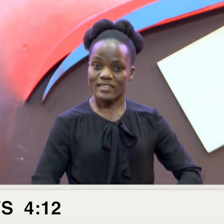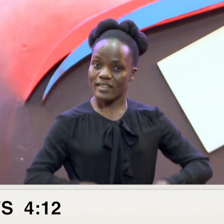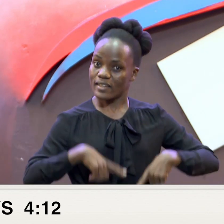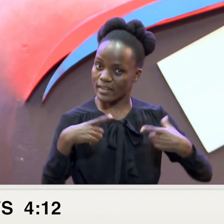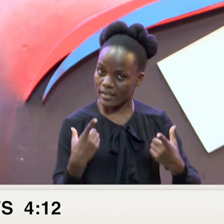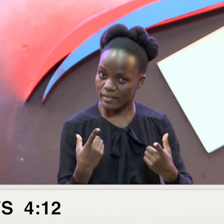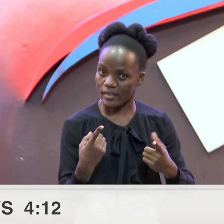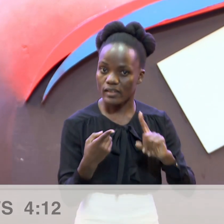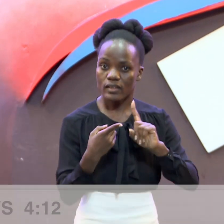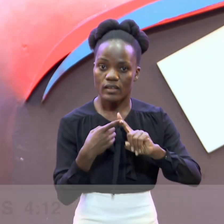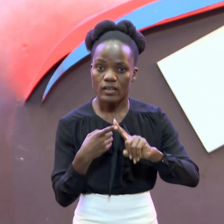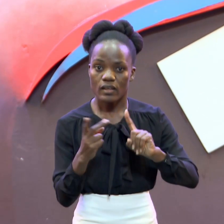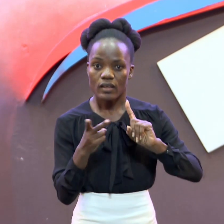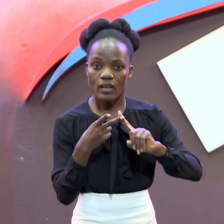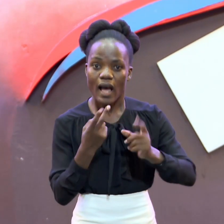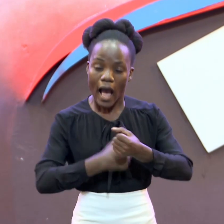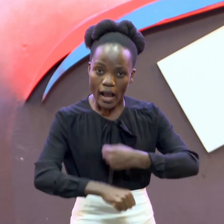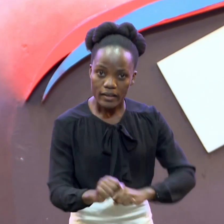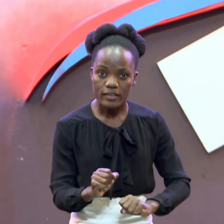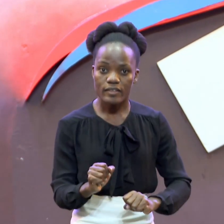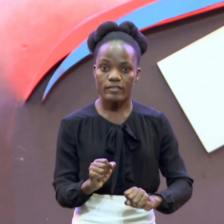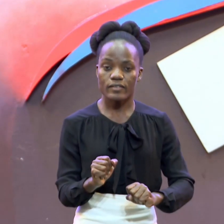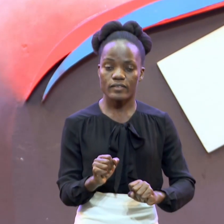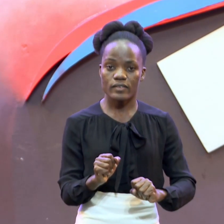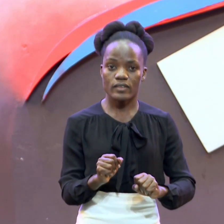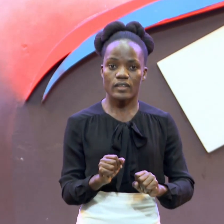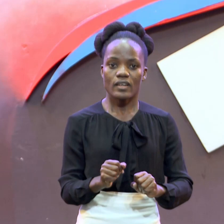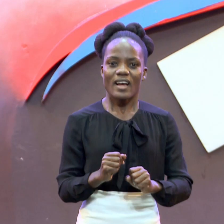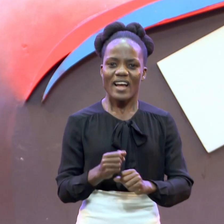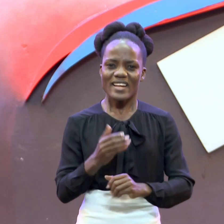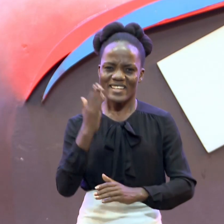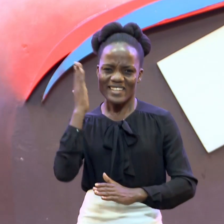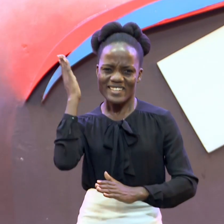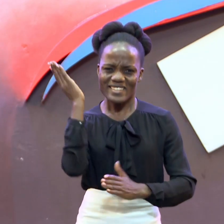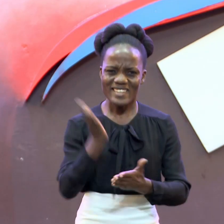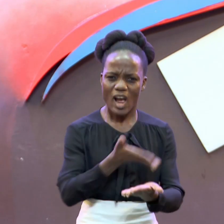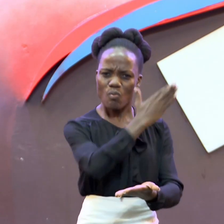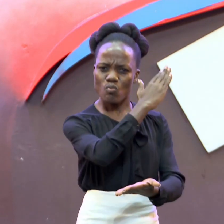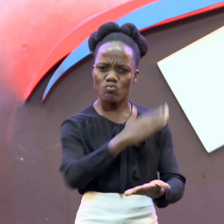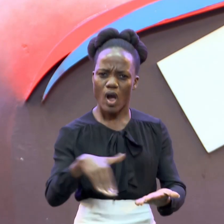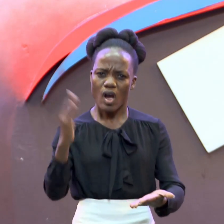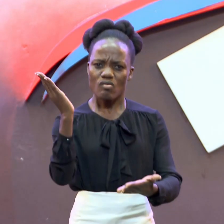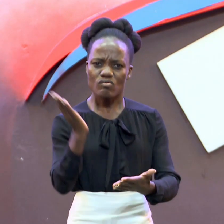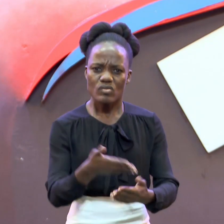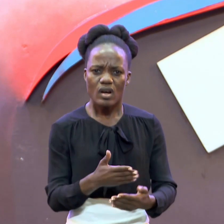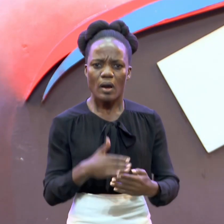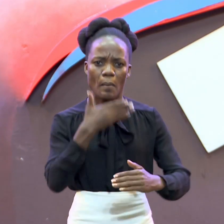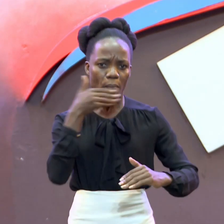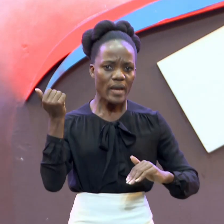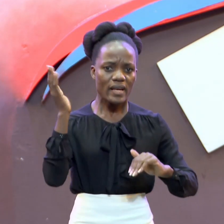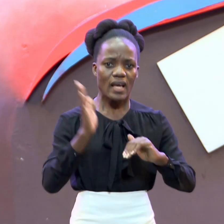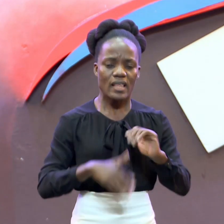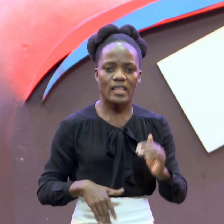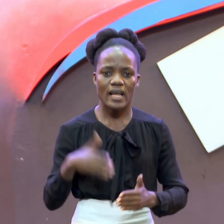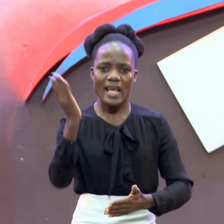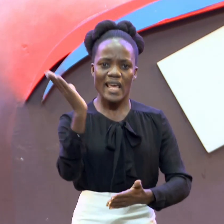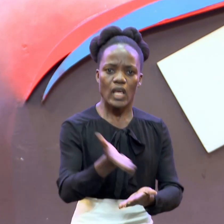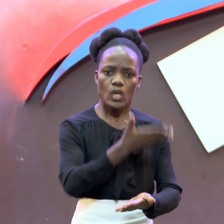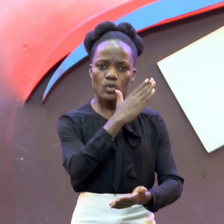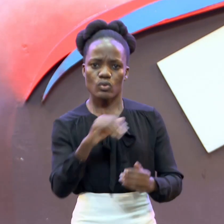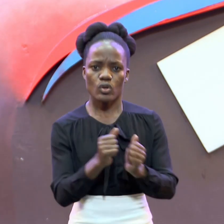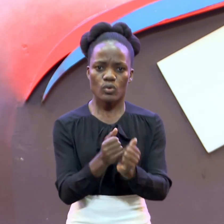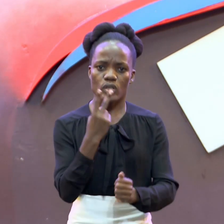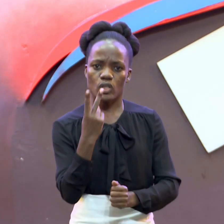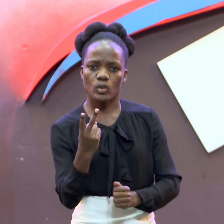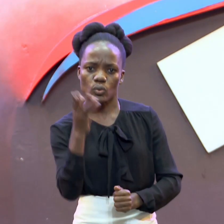And active Sharper than any double edged sword It